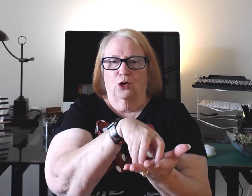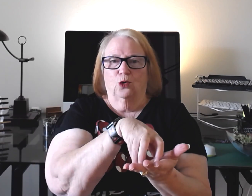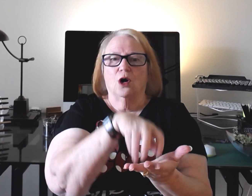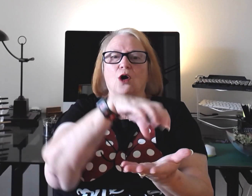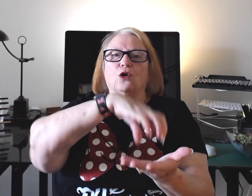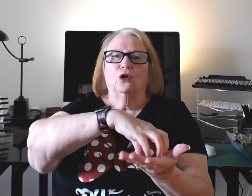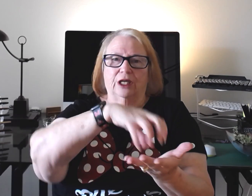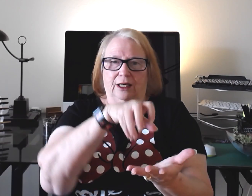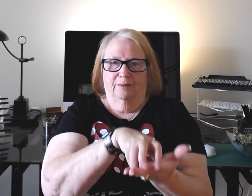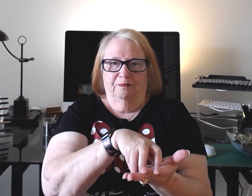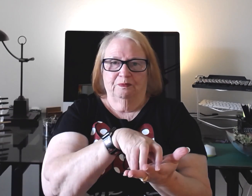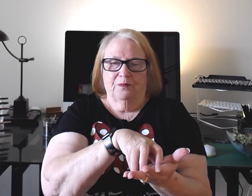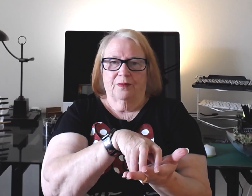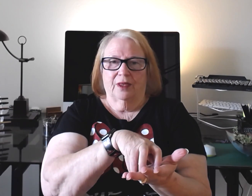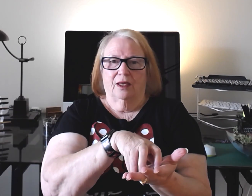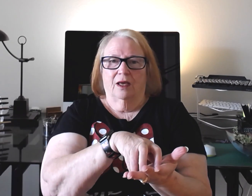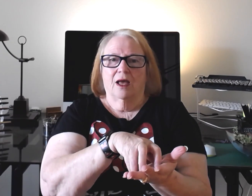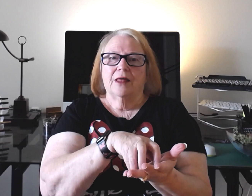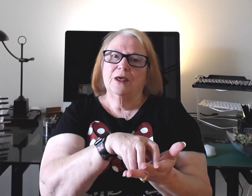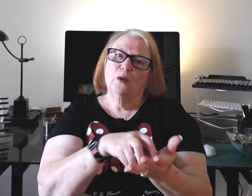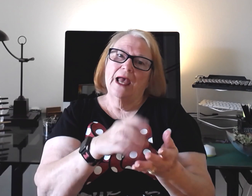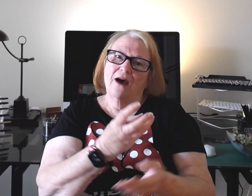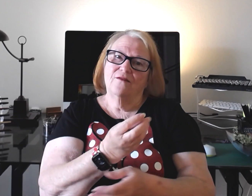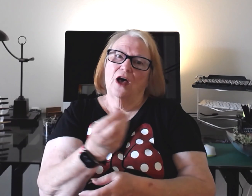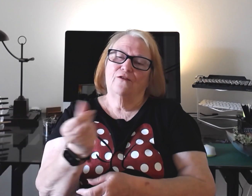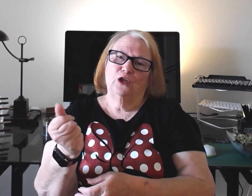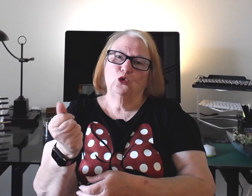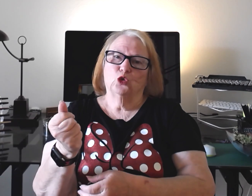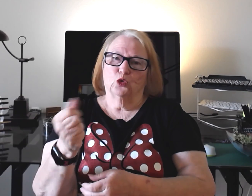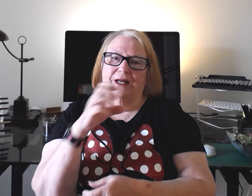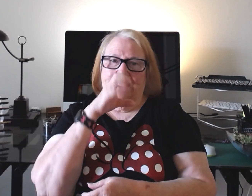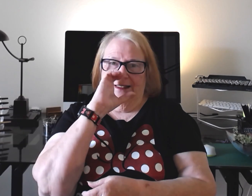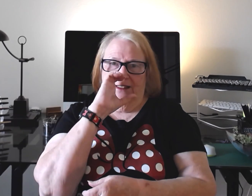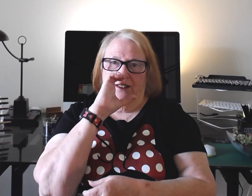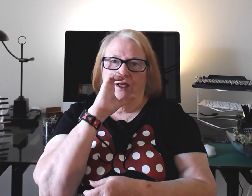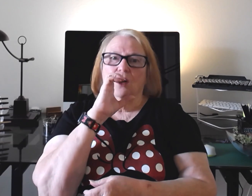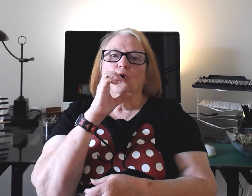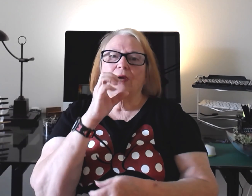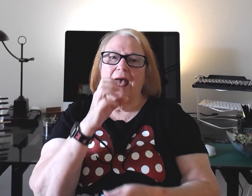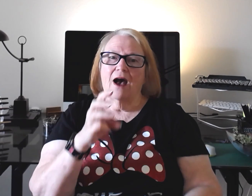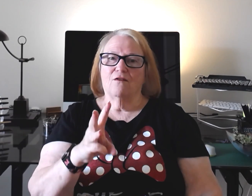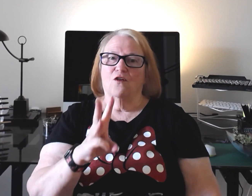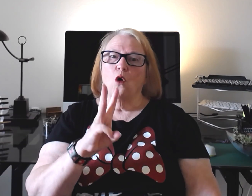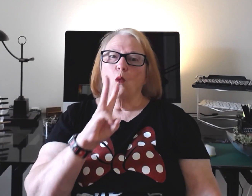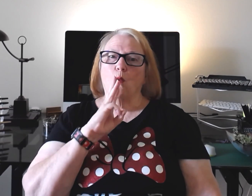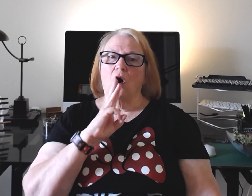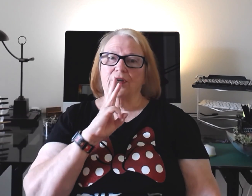cookie. Then we have a few drinks. We have water.